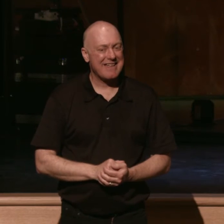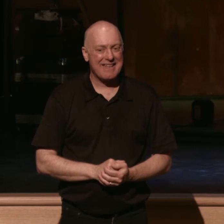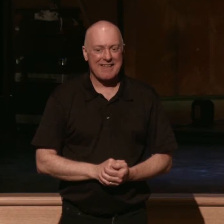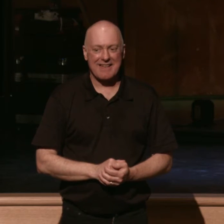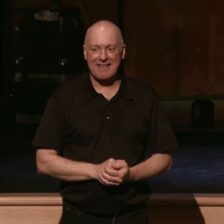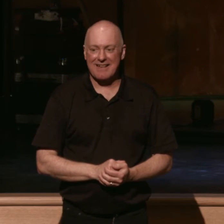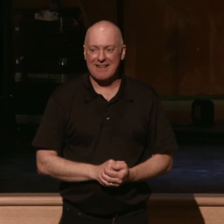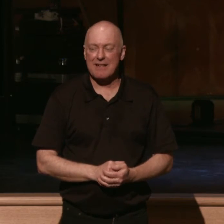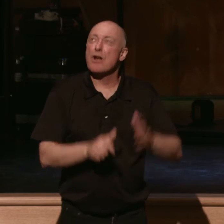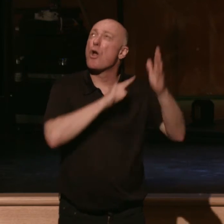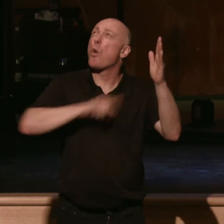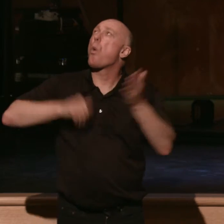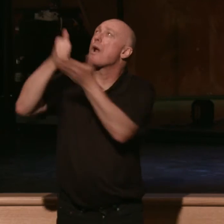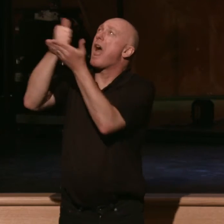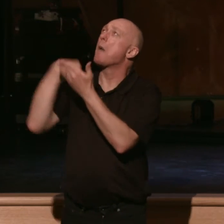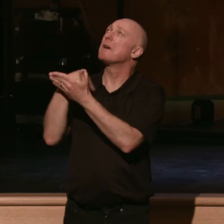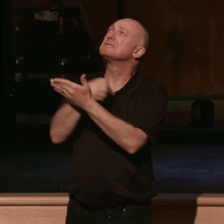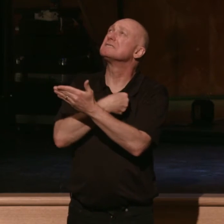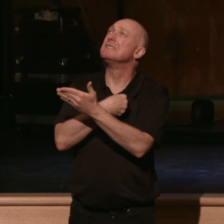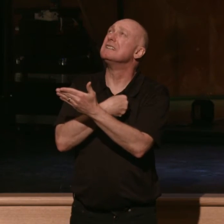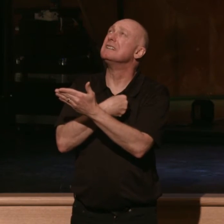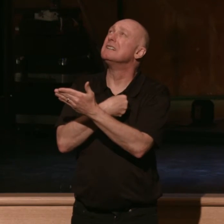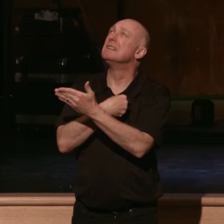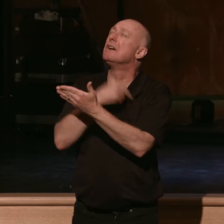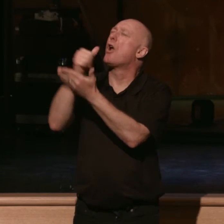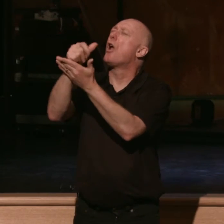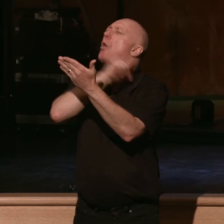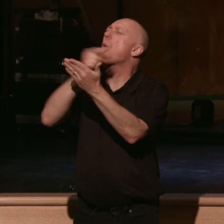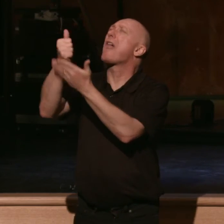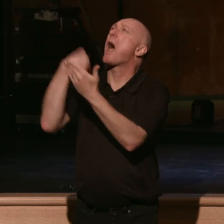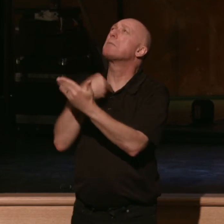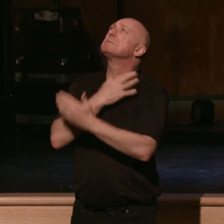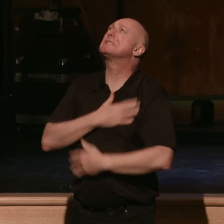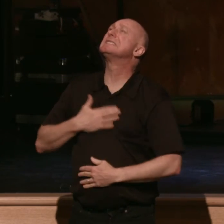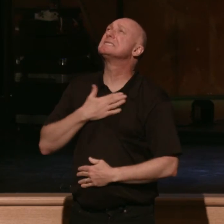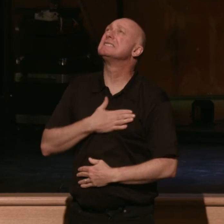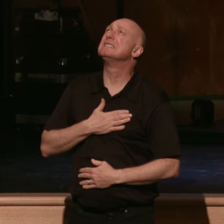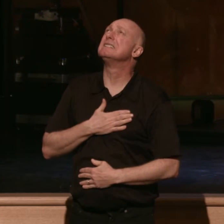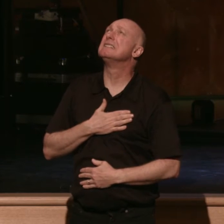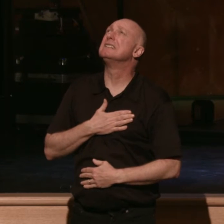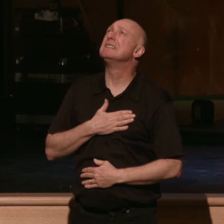Lord, help us. Lord, help us, please. Let me pray.